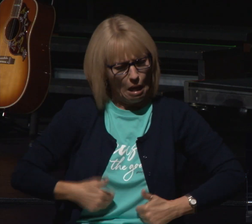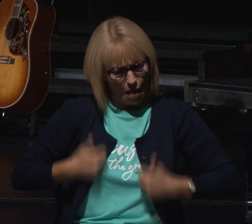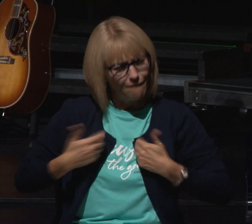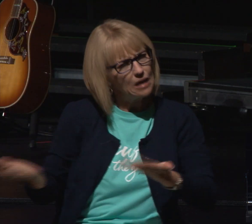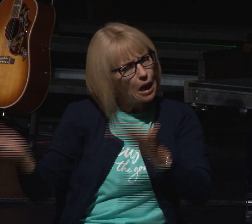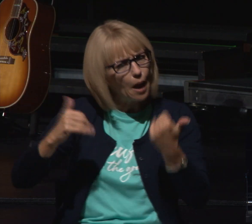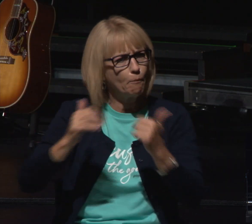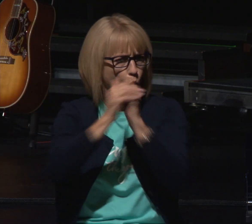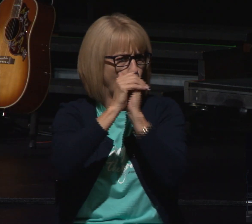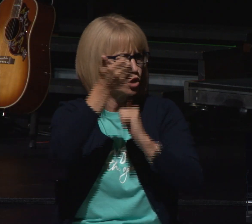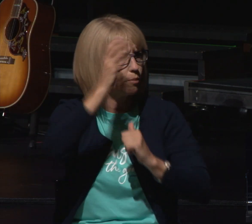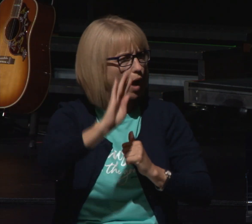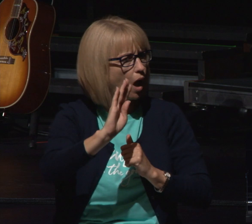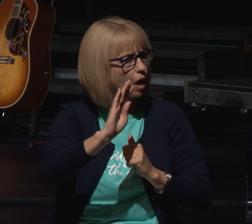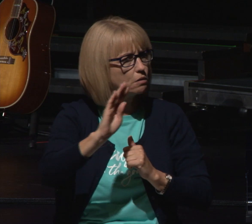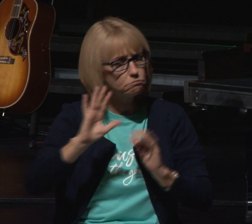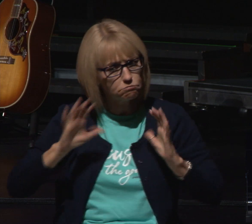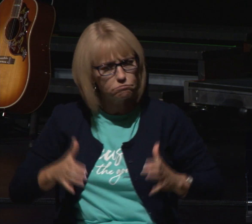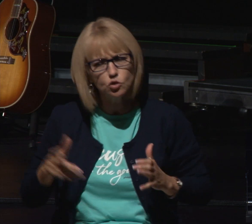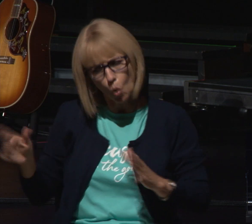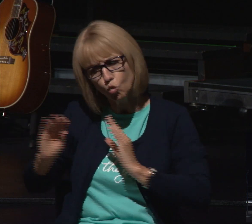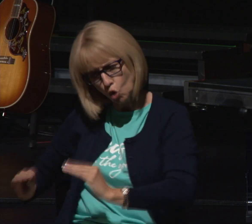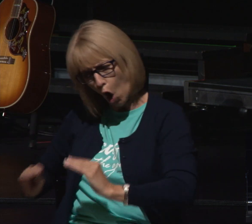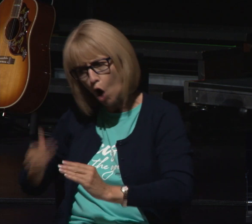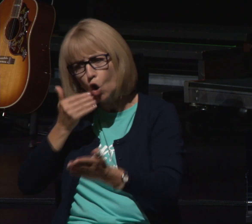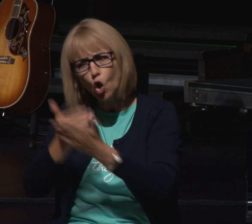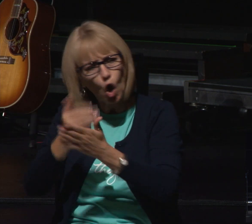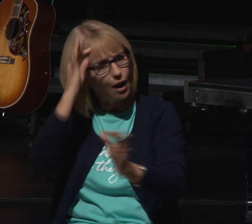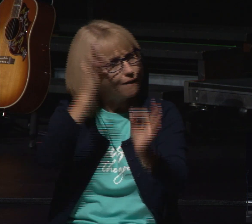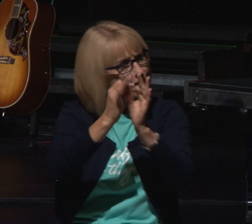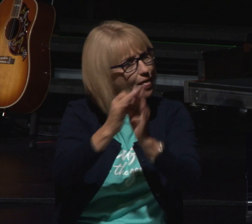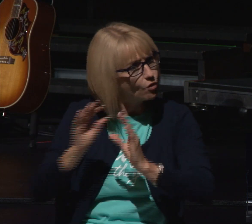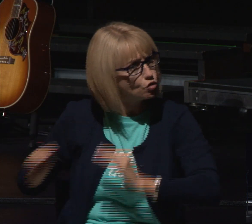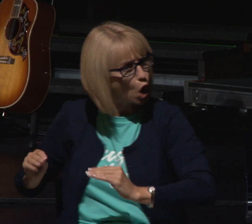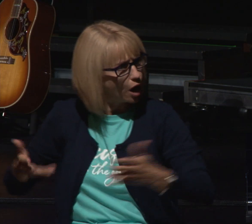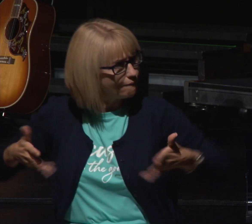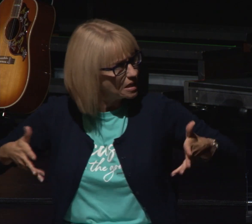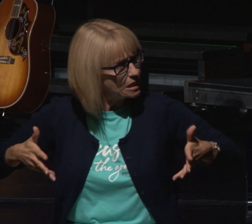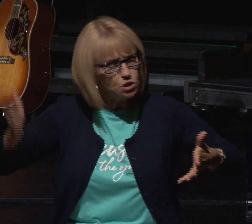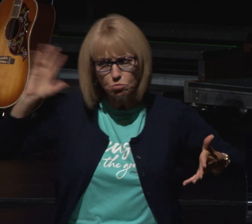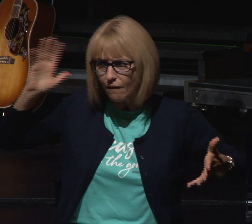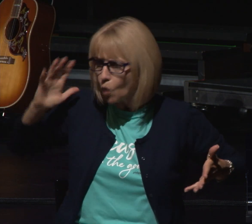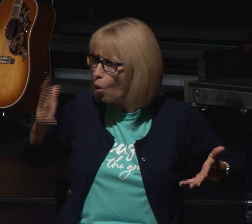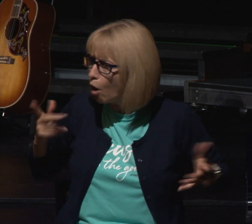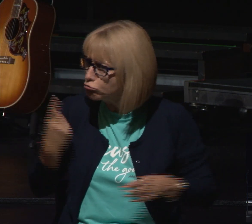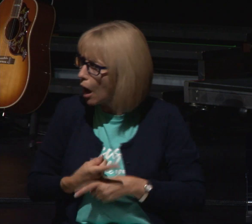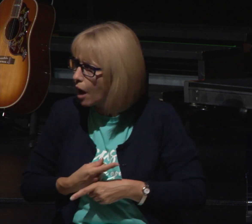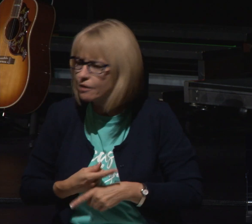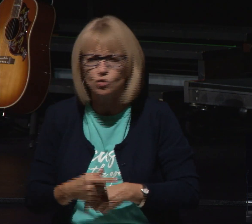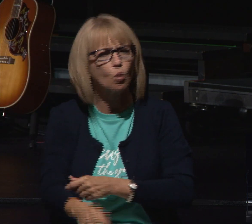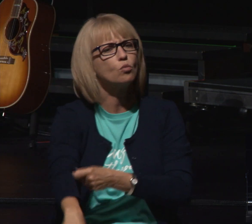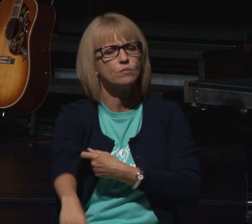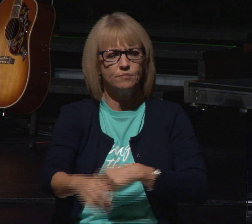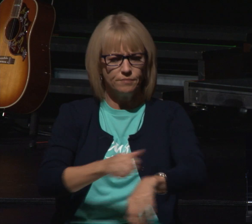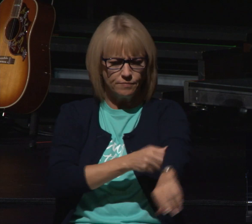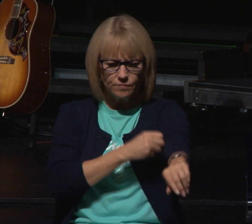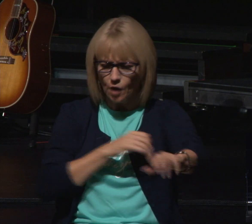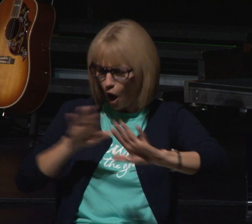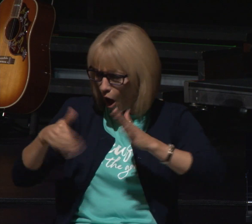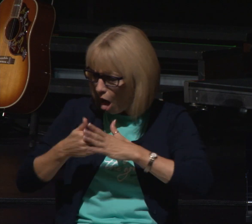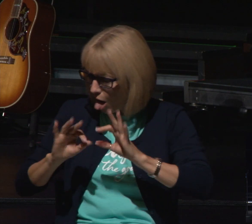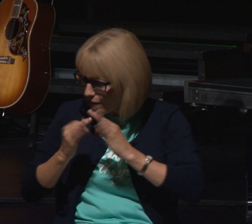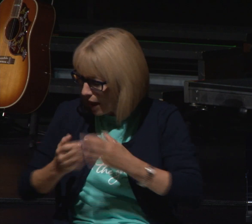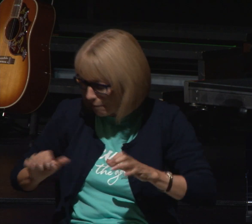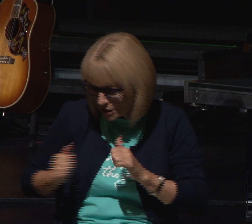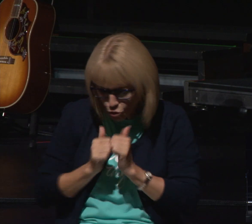gone and no doubt joseph as a young man heard his dad do that this is a special time for his family all to come together and worship